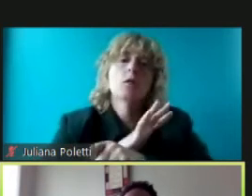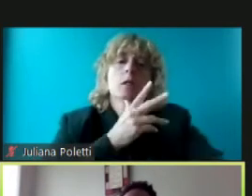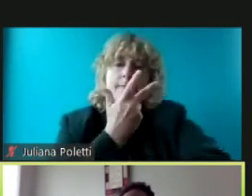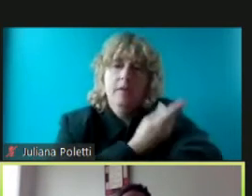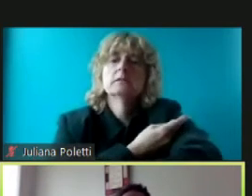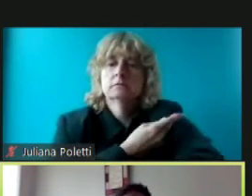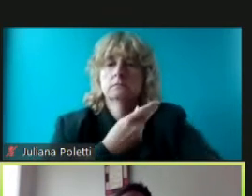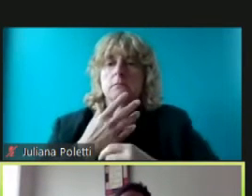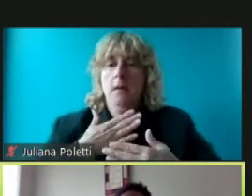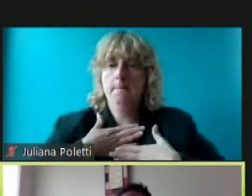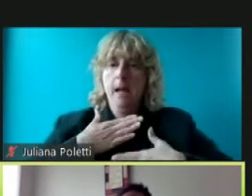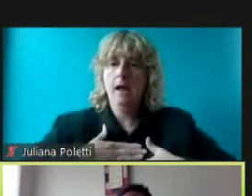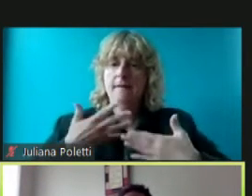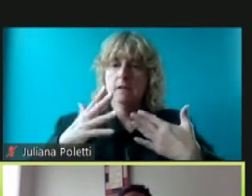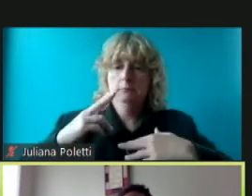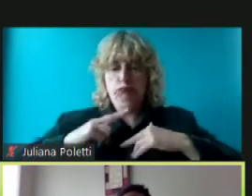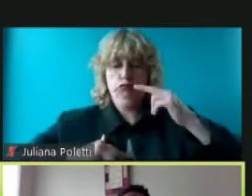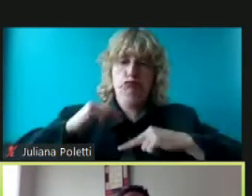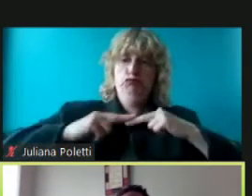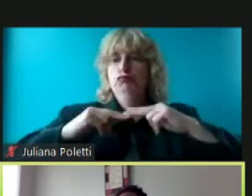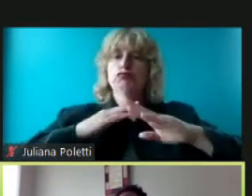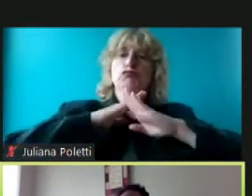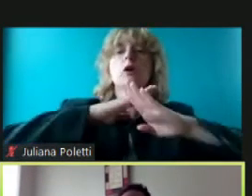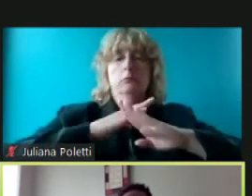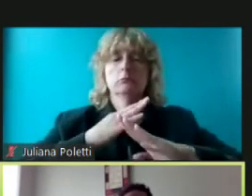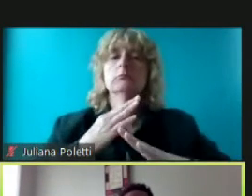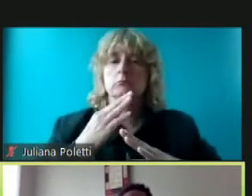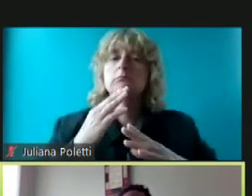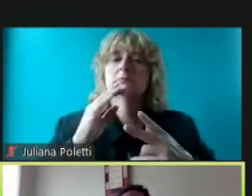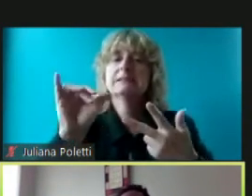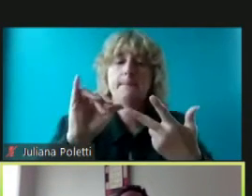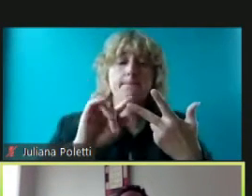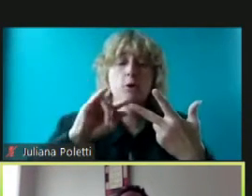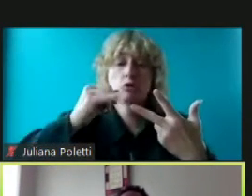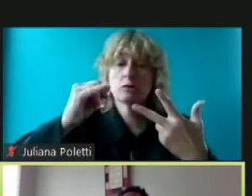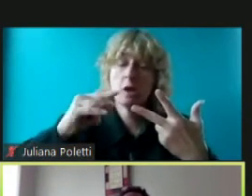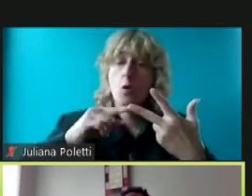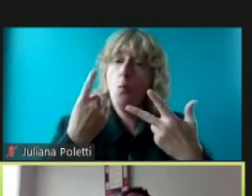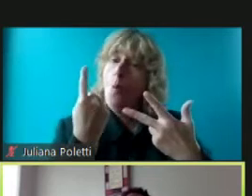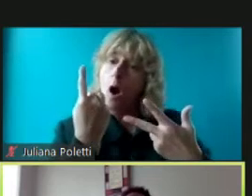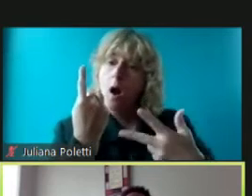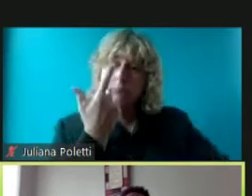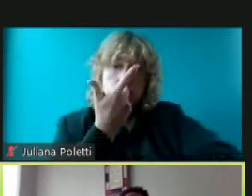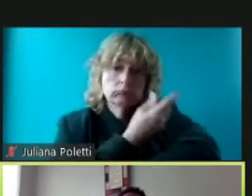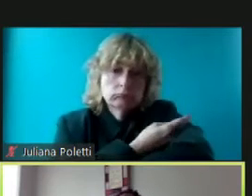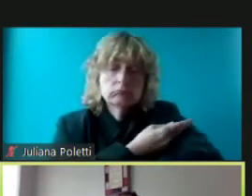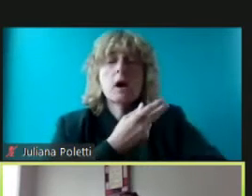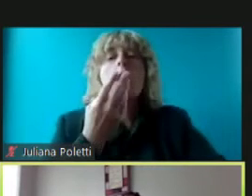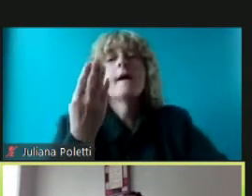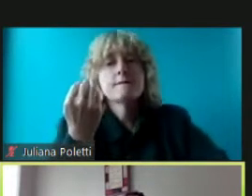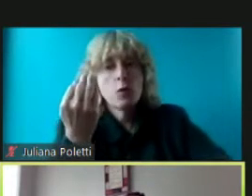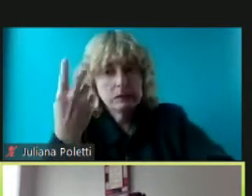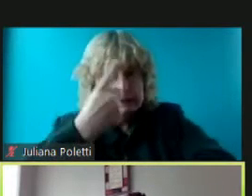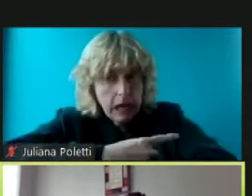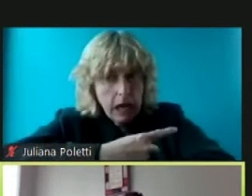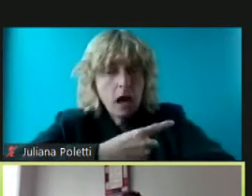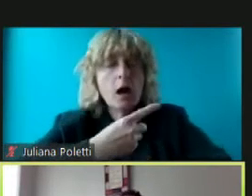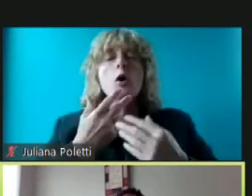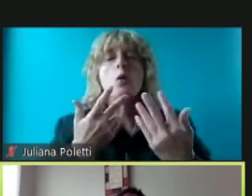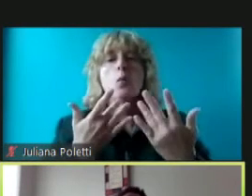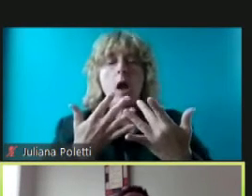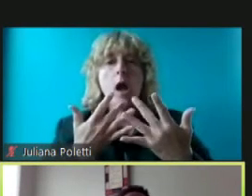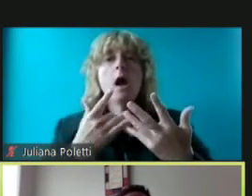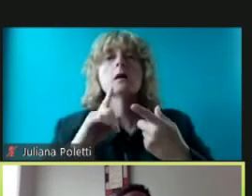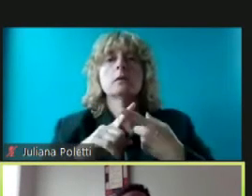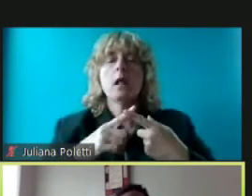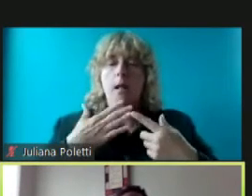14 days after that one dose and if we can keep rolling the mask updates as of june